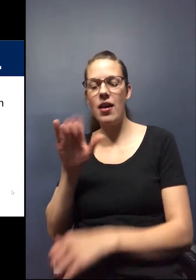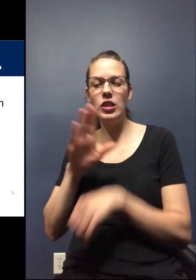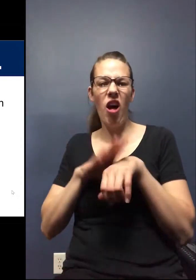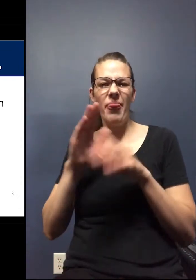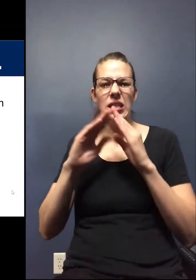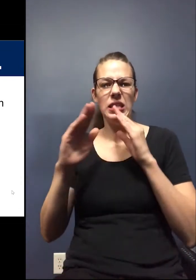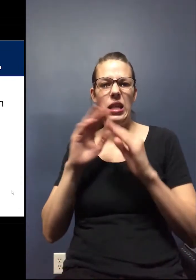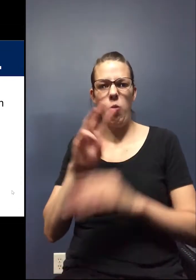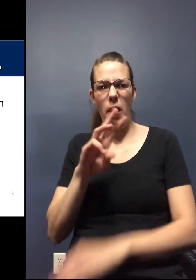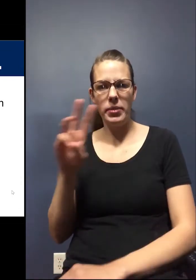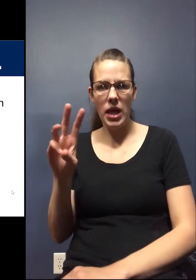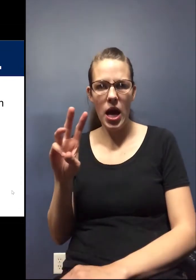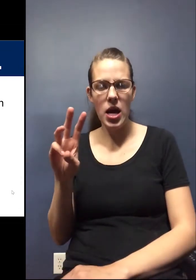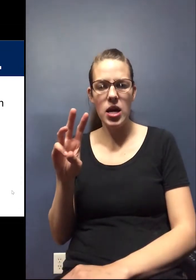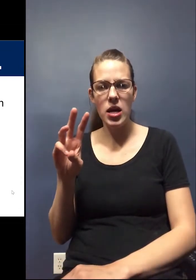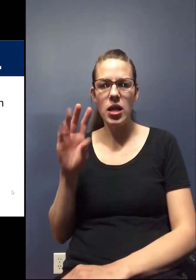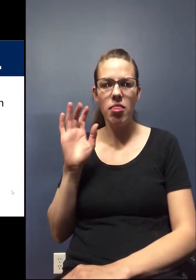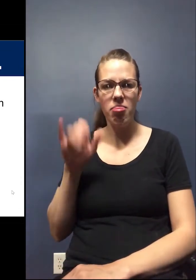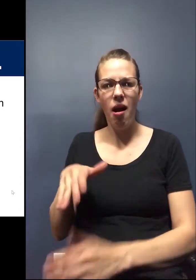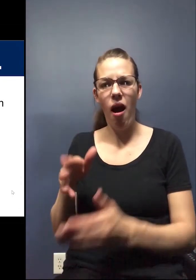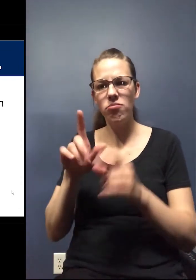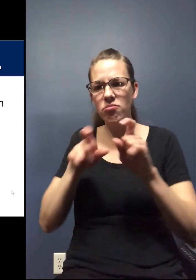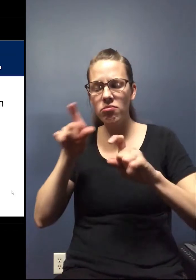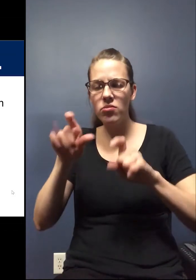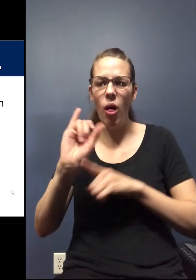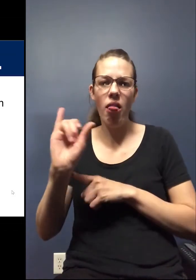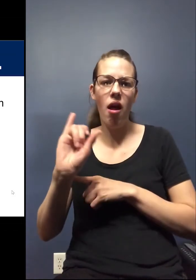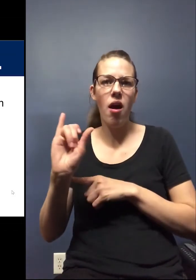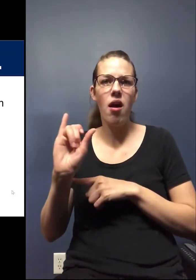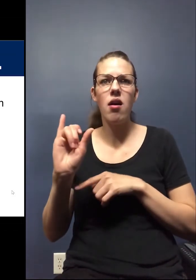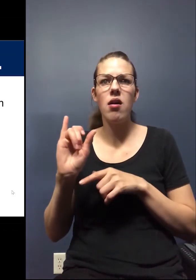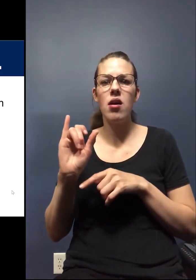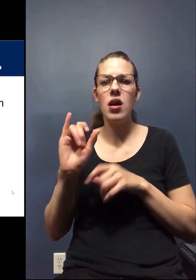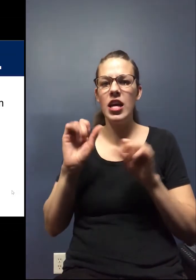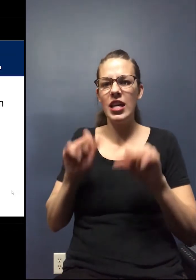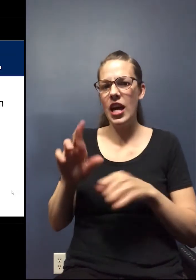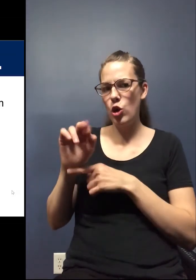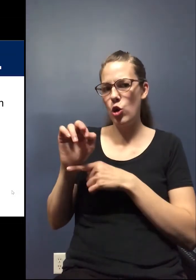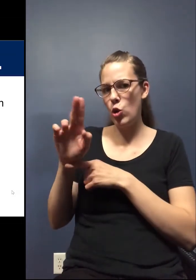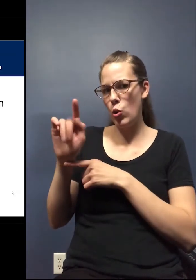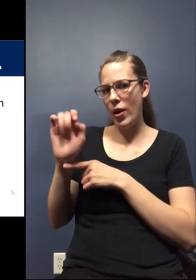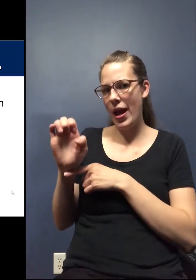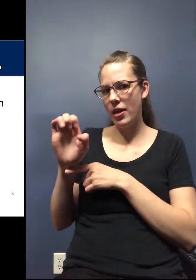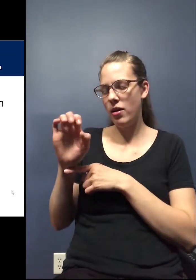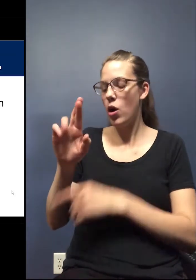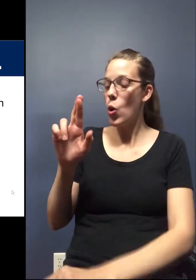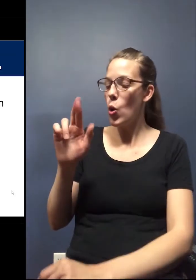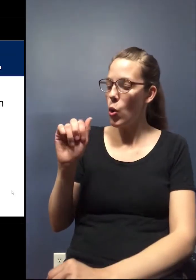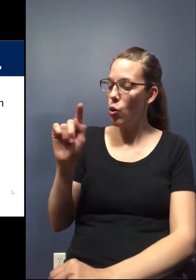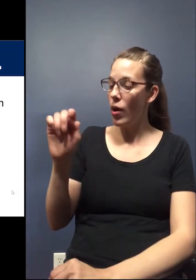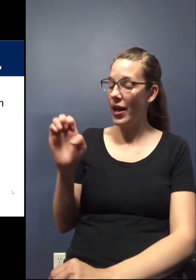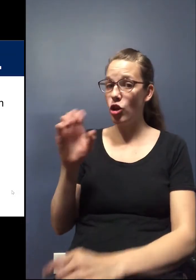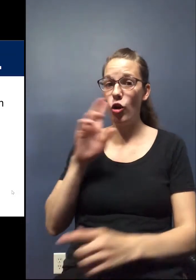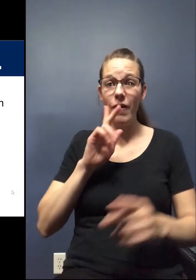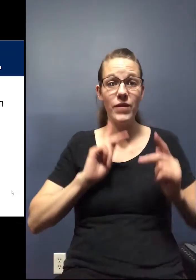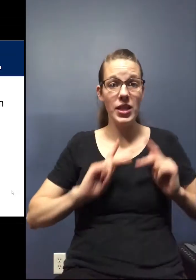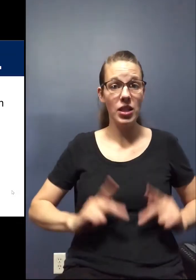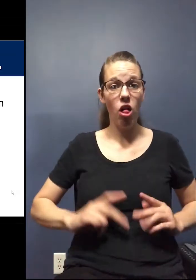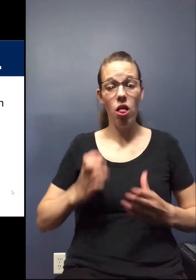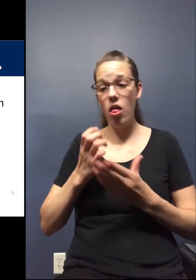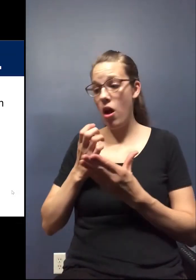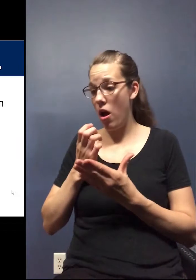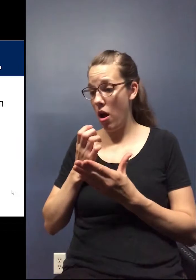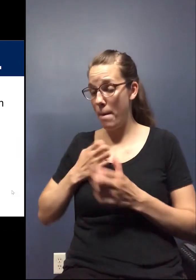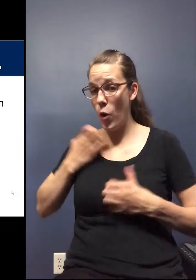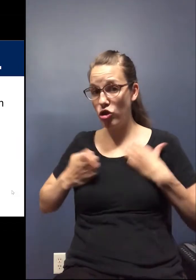city's website and it asks questions like, can you rate your physical, emotional, and economic